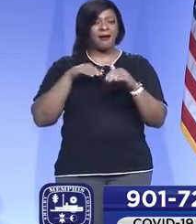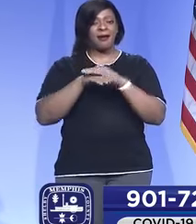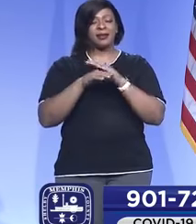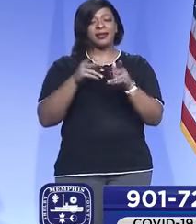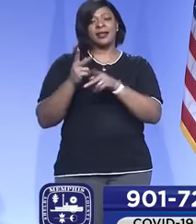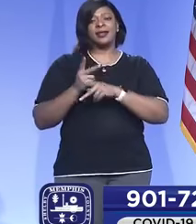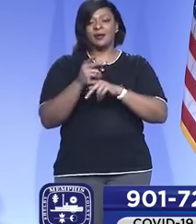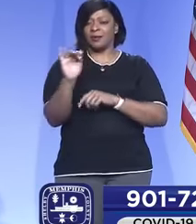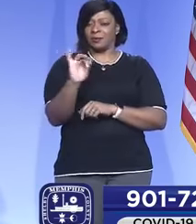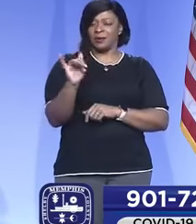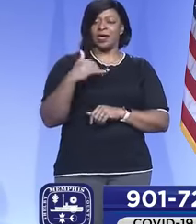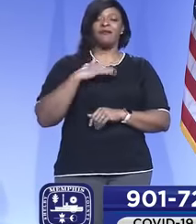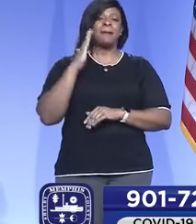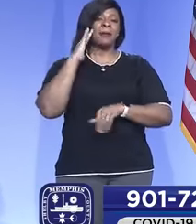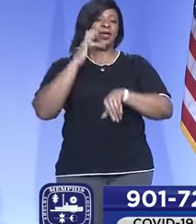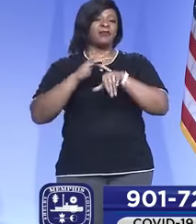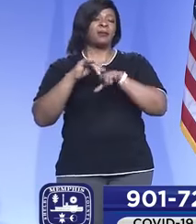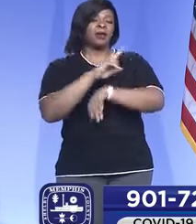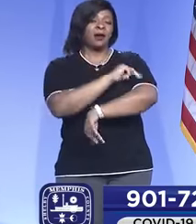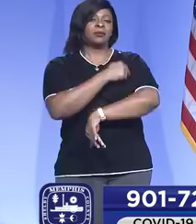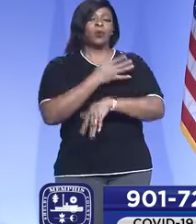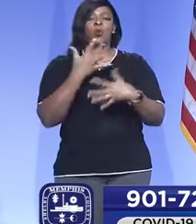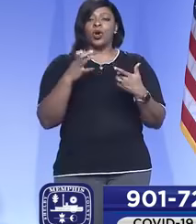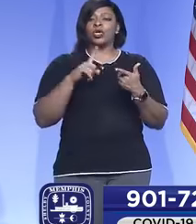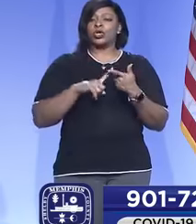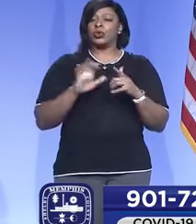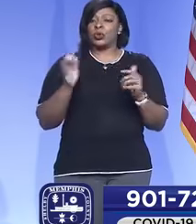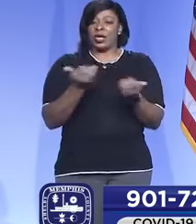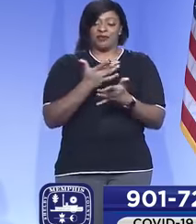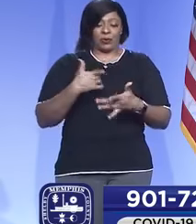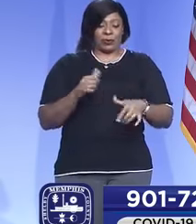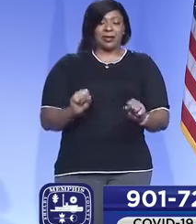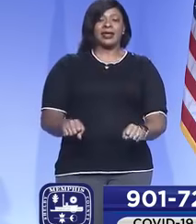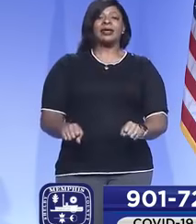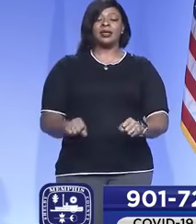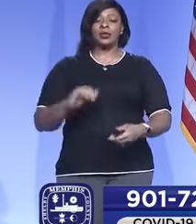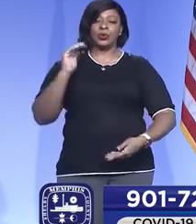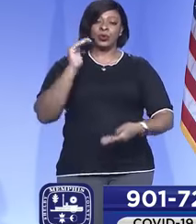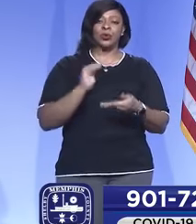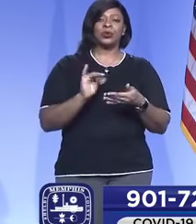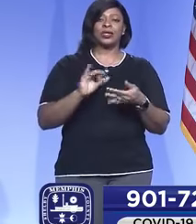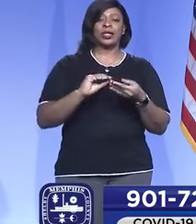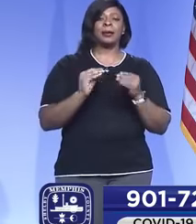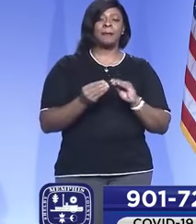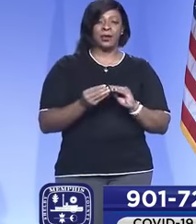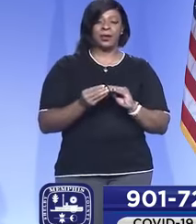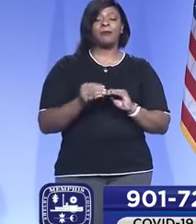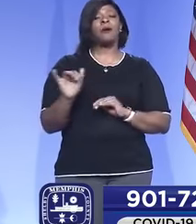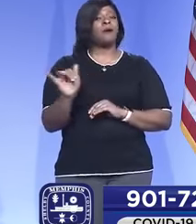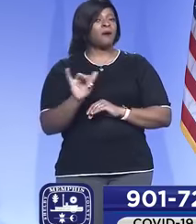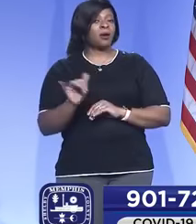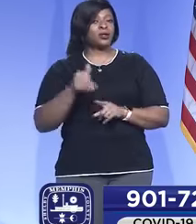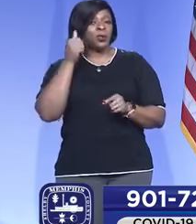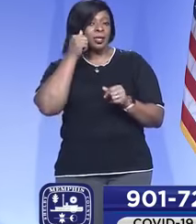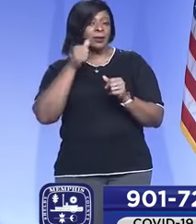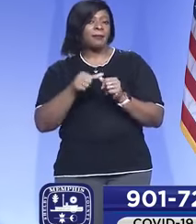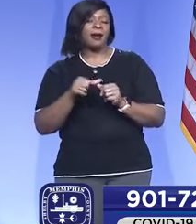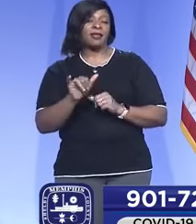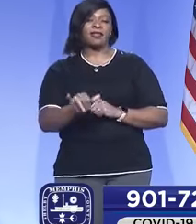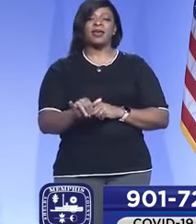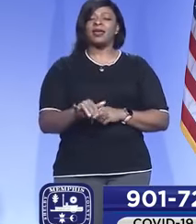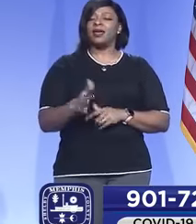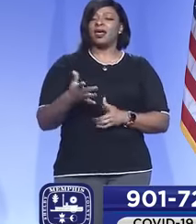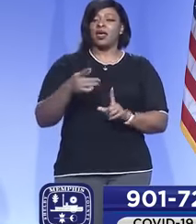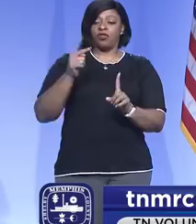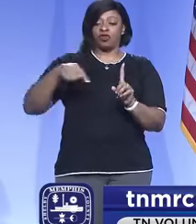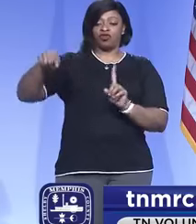and have a bed in the hospital. So, we really want to do everything that we can to reduce those numbers, but also keep in mind that all